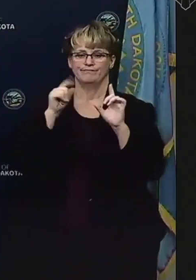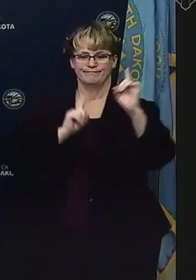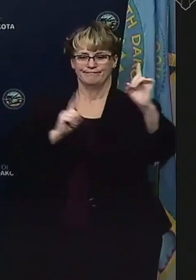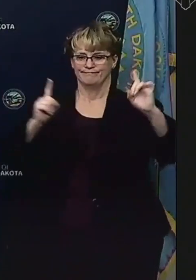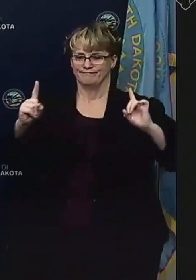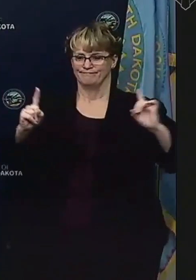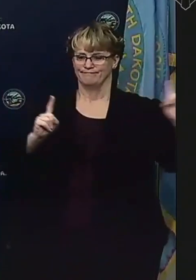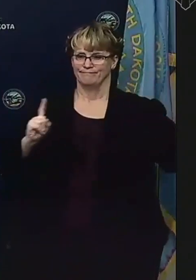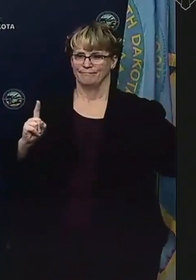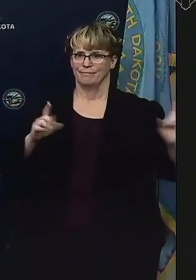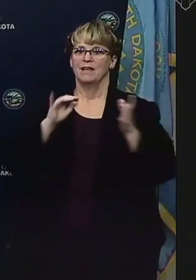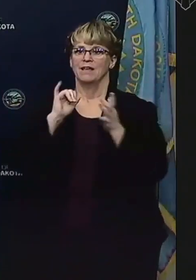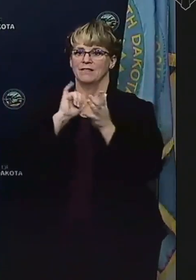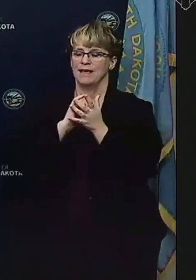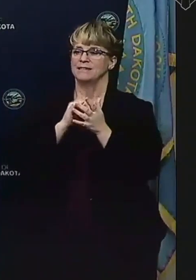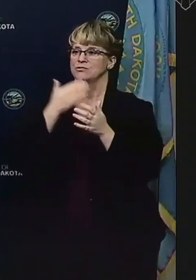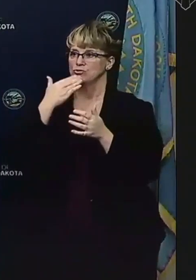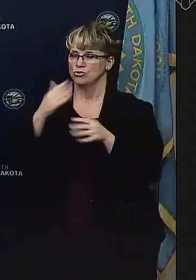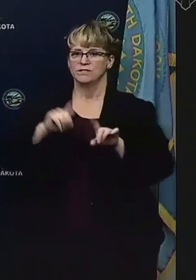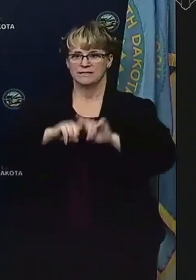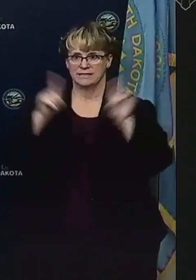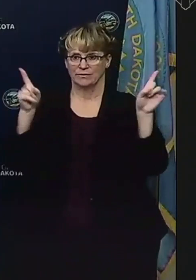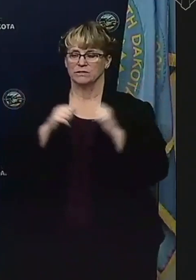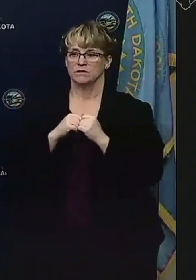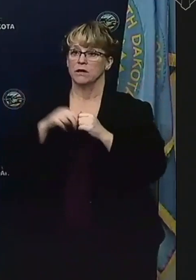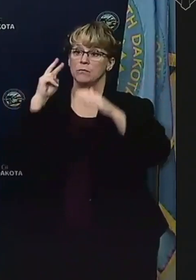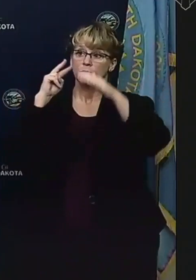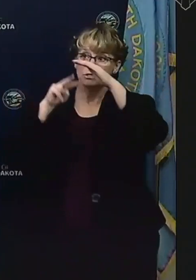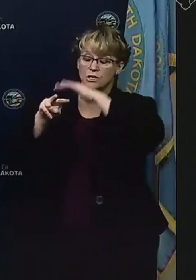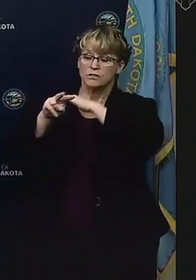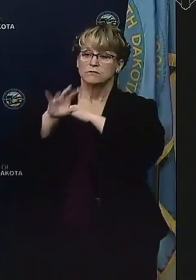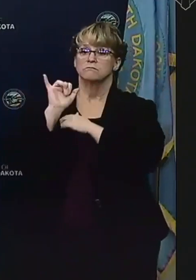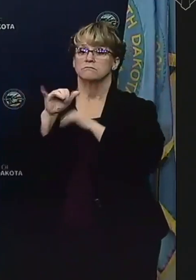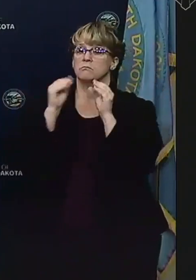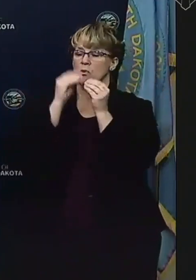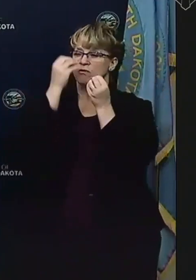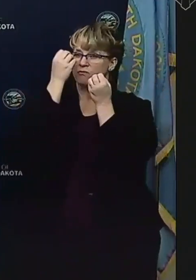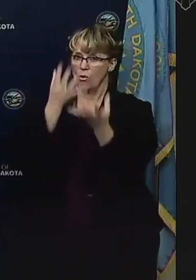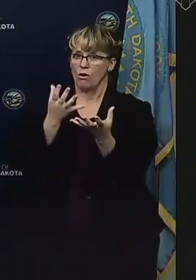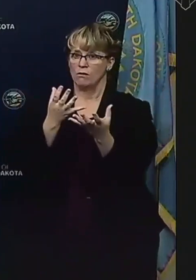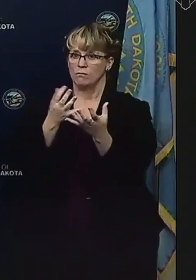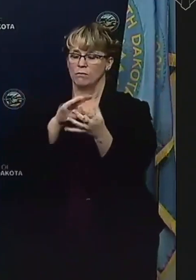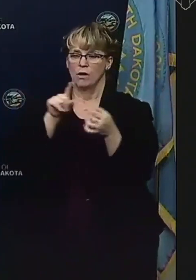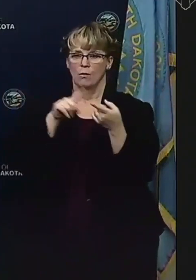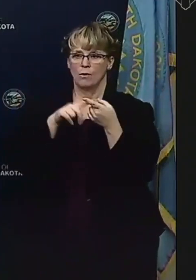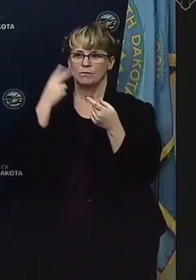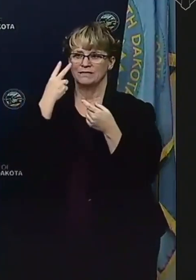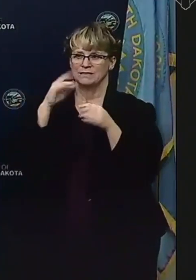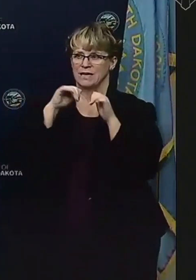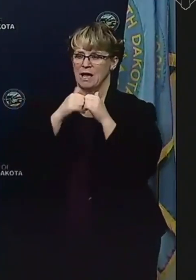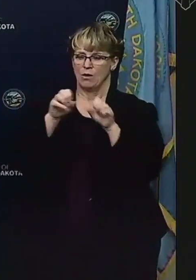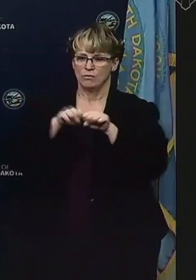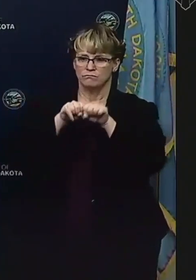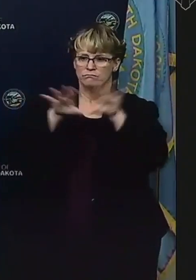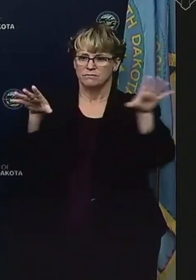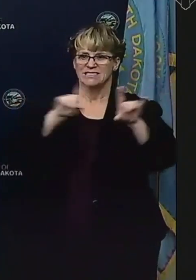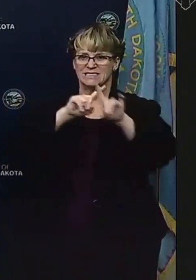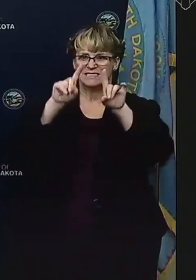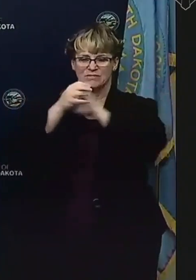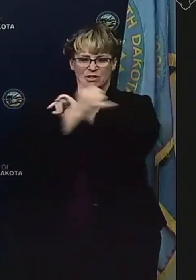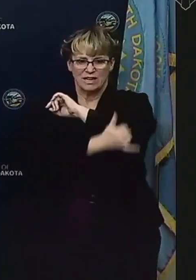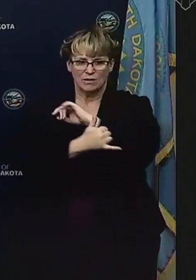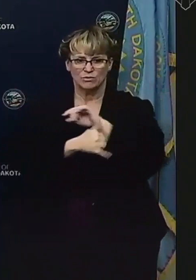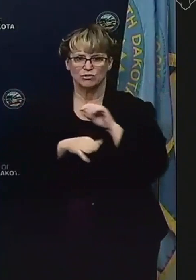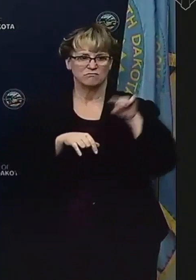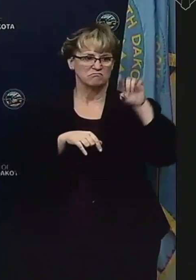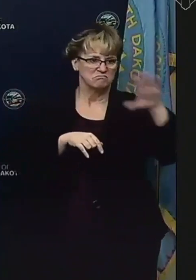distancing is making a difference. The projections are more informed. As we watch how the virus has spread in different counties,